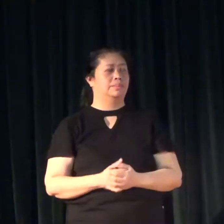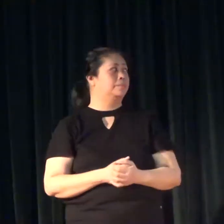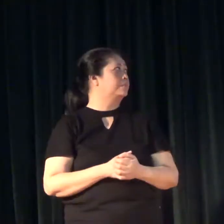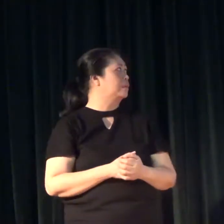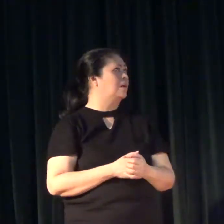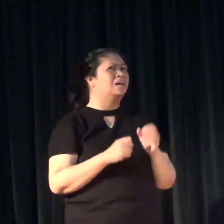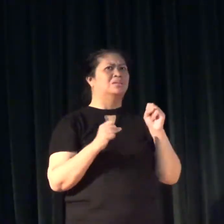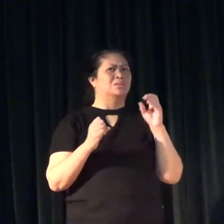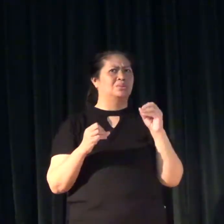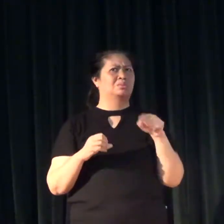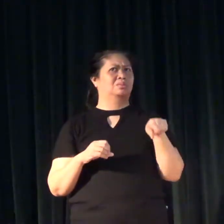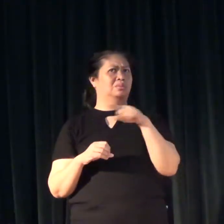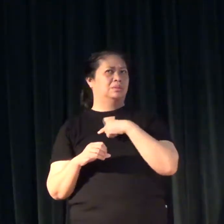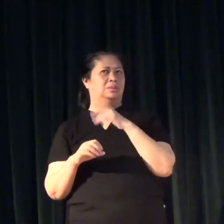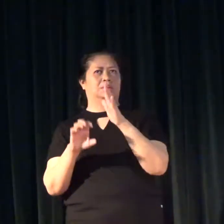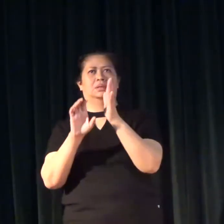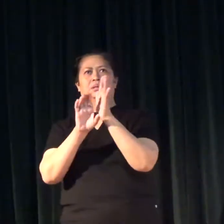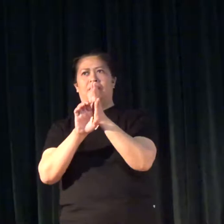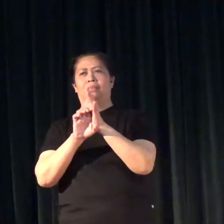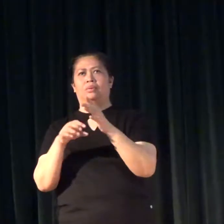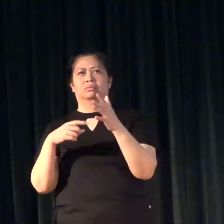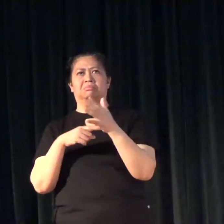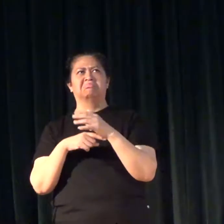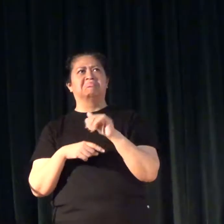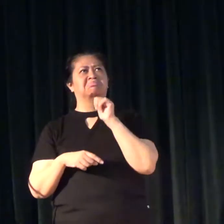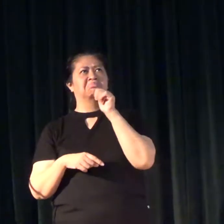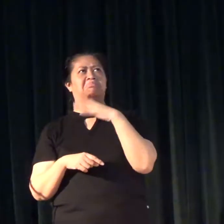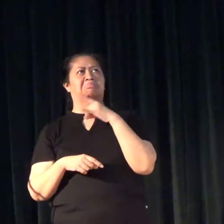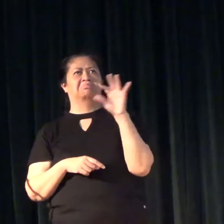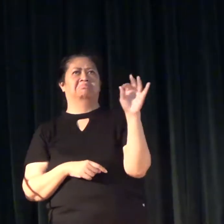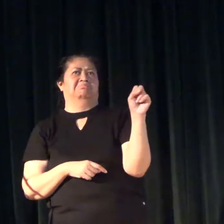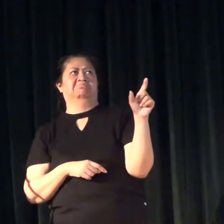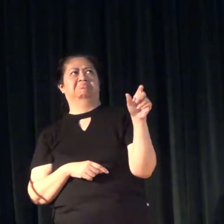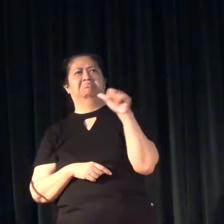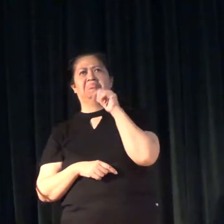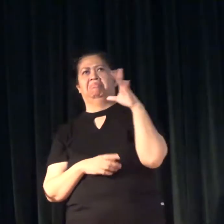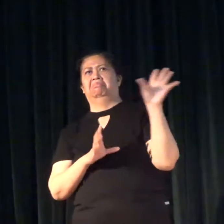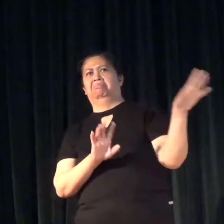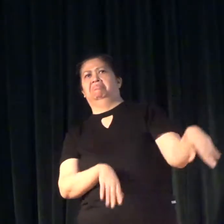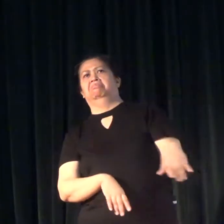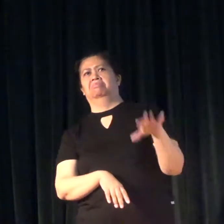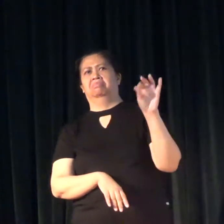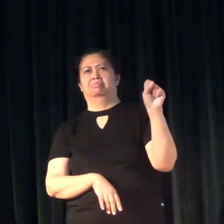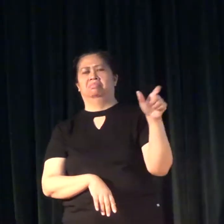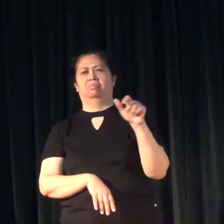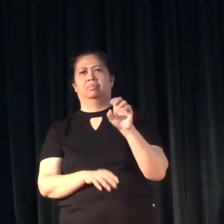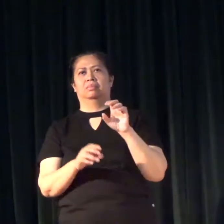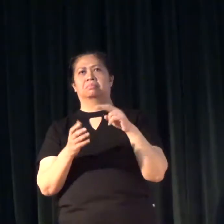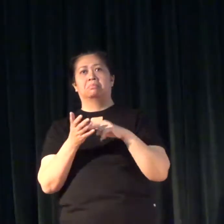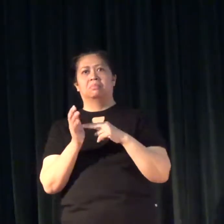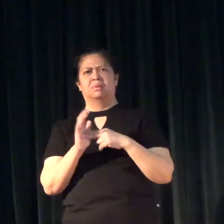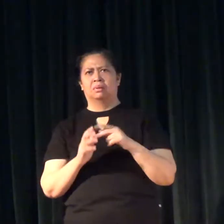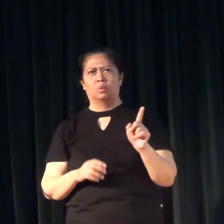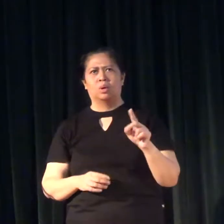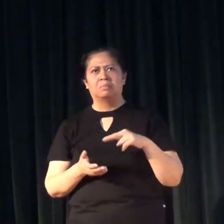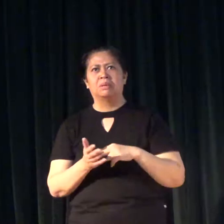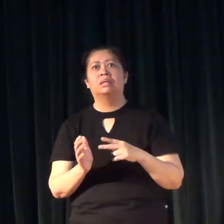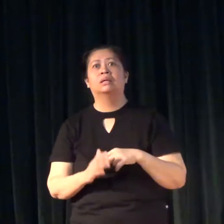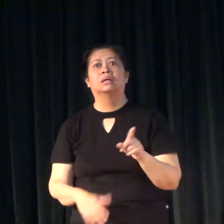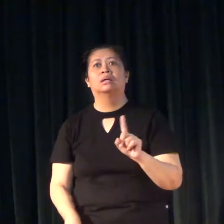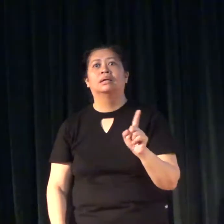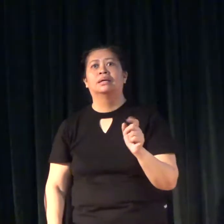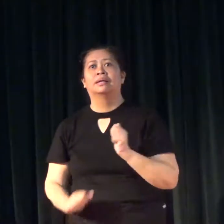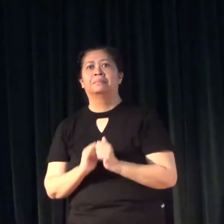So when we say, for example, that we don't want to use MSL in education, what we're actually